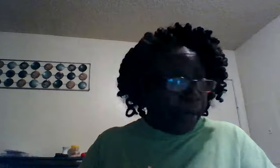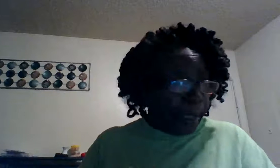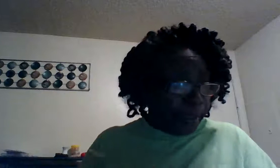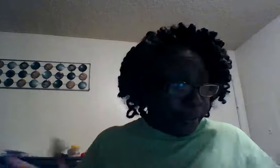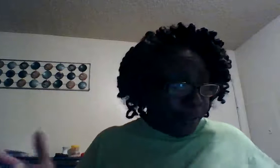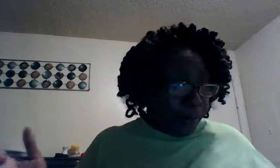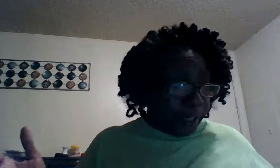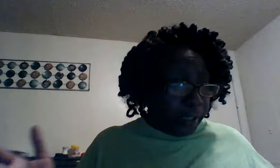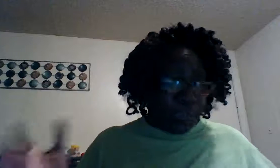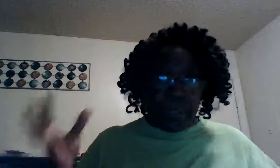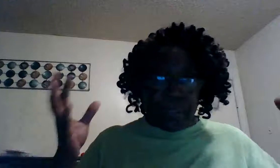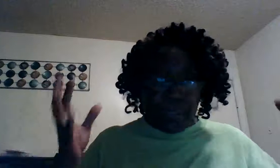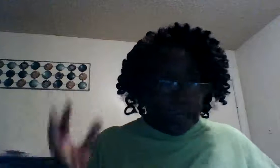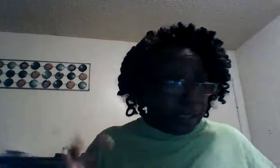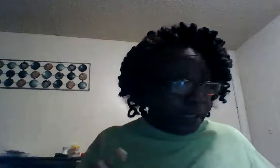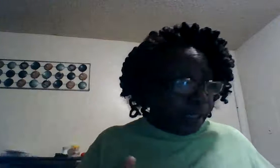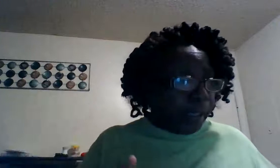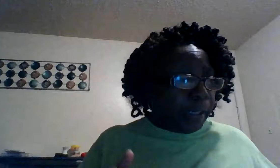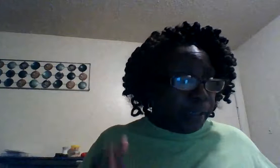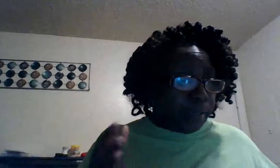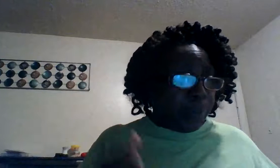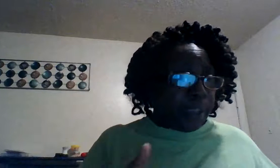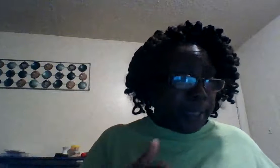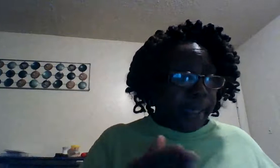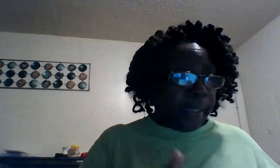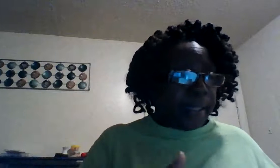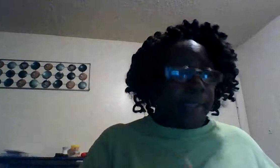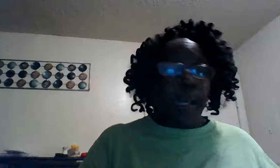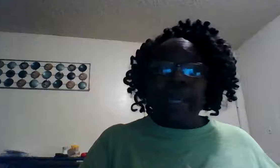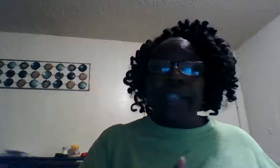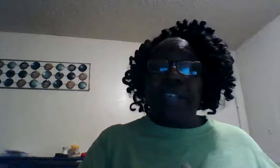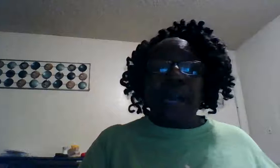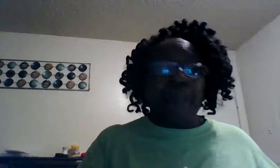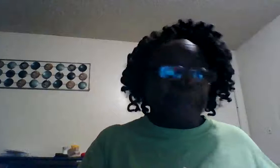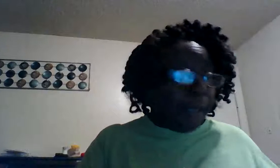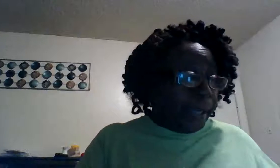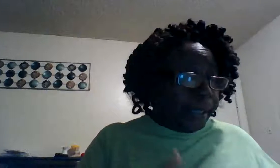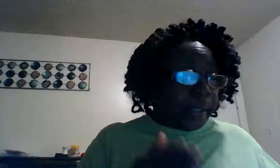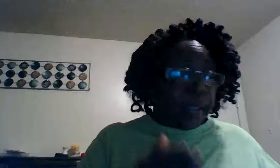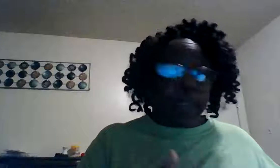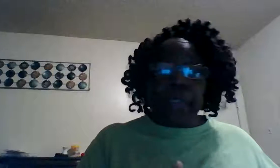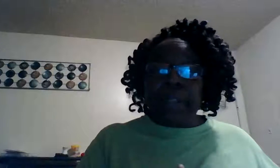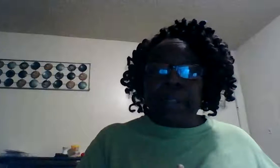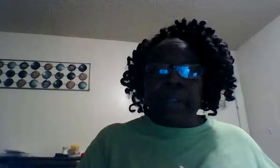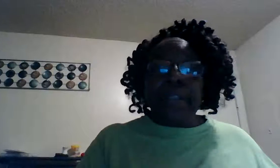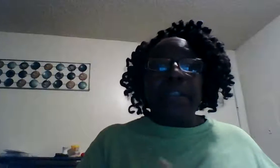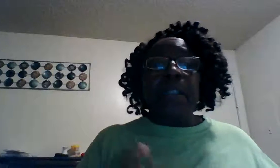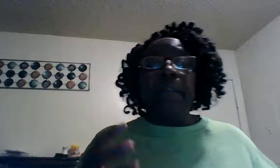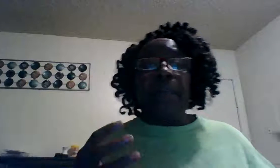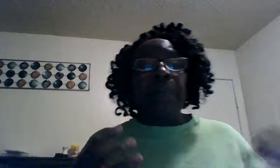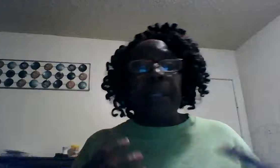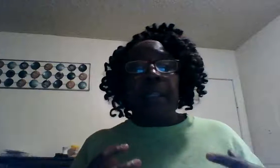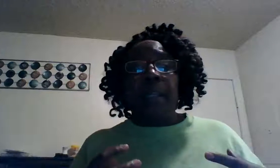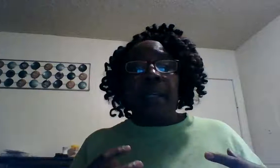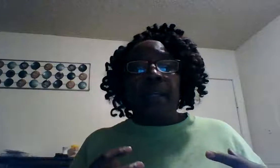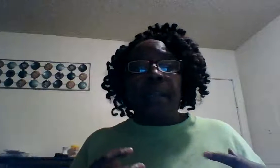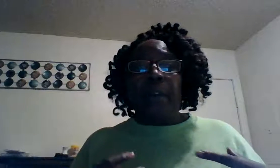let's go over there and let's see this here and in the same chapter this is good this is good for me you know